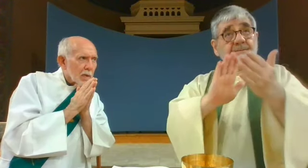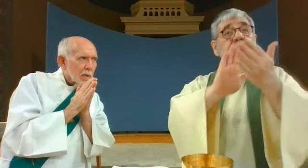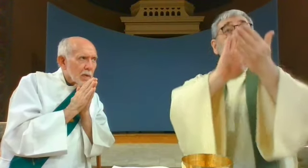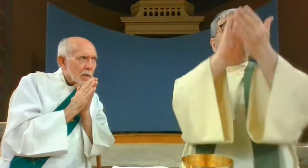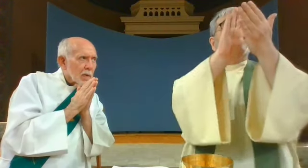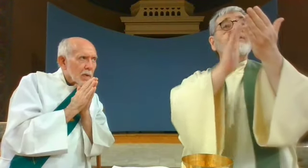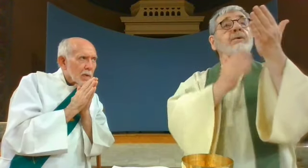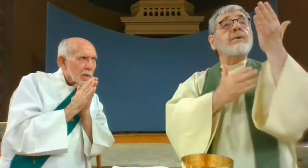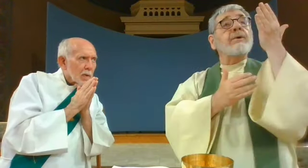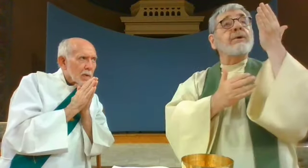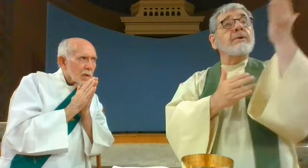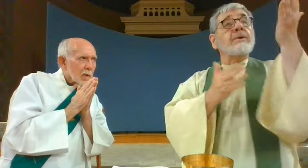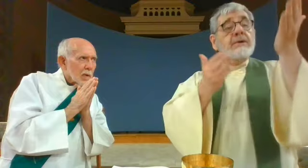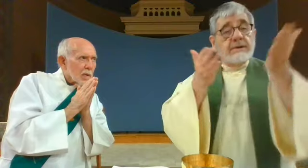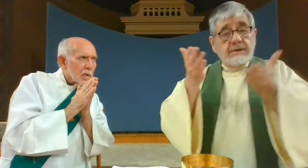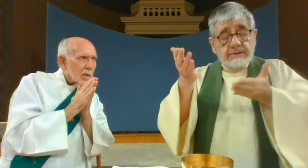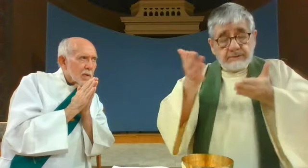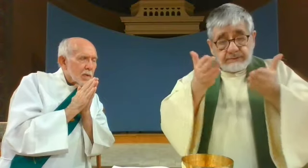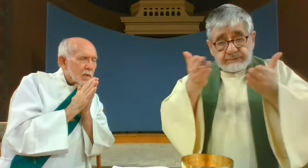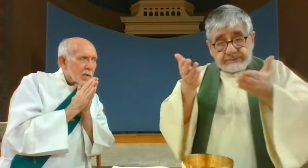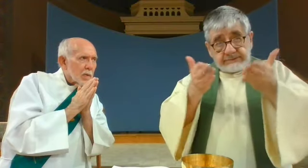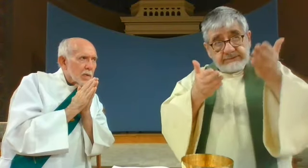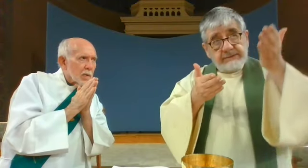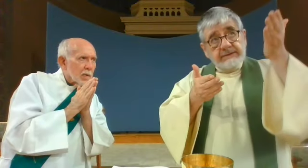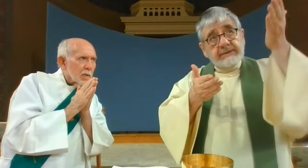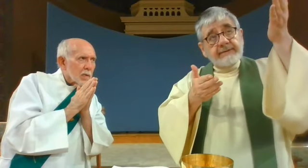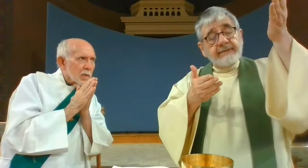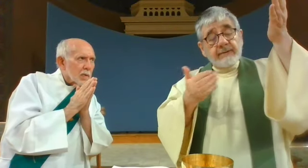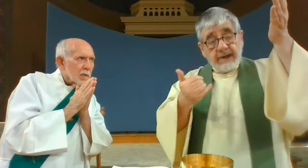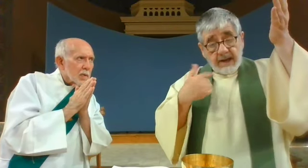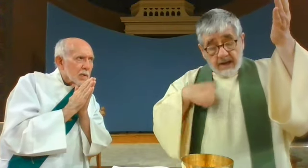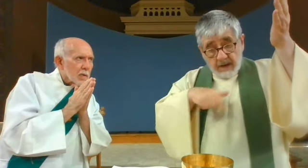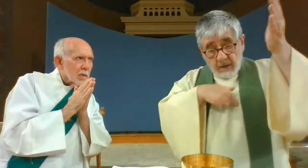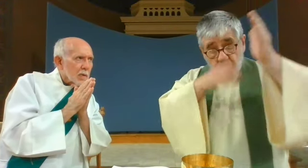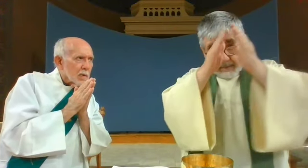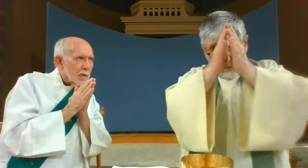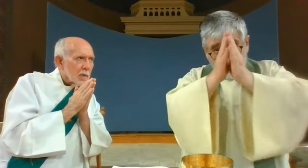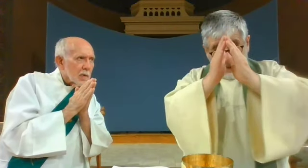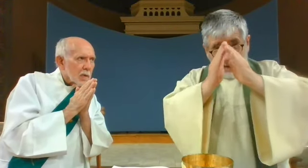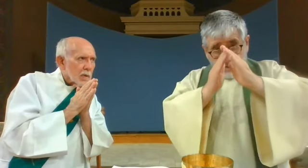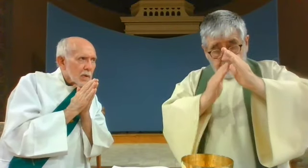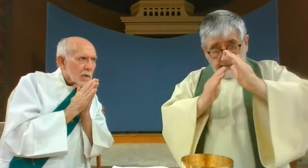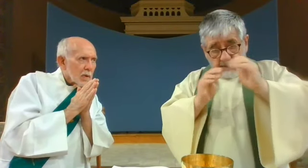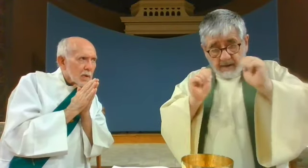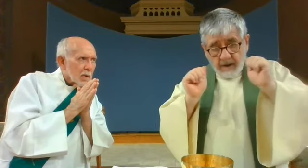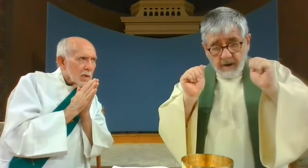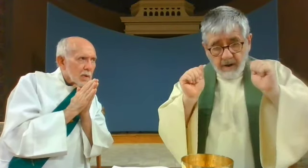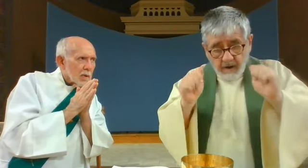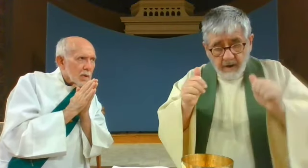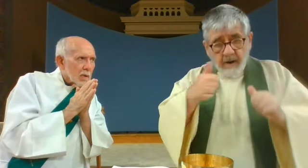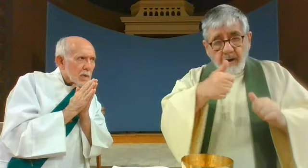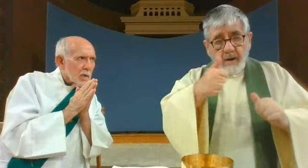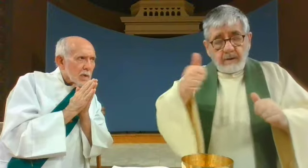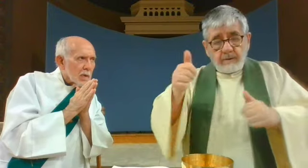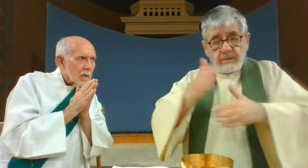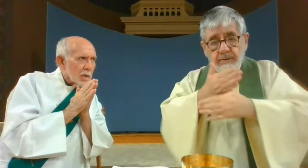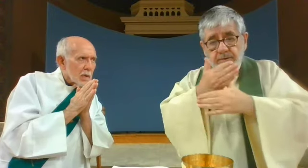Humbly we pray, that by partaking of the body and blood of Christ, we may be gathered